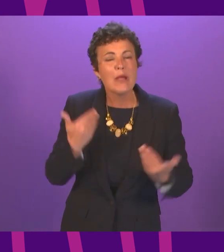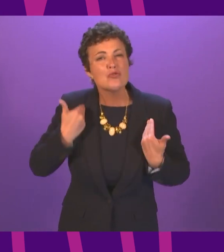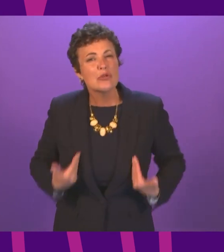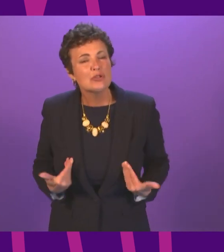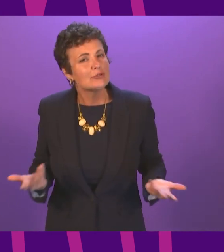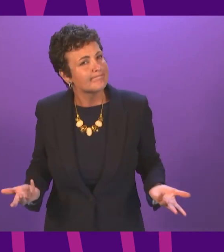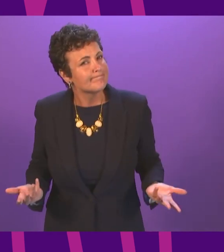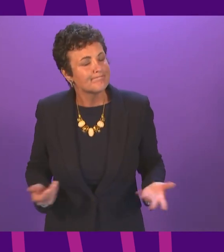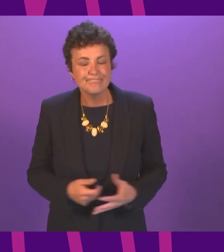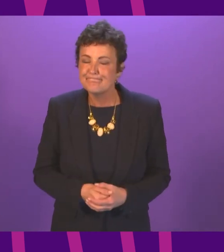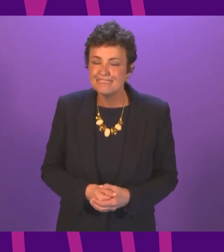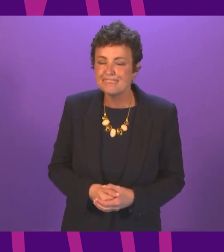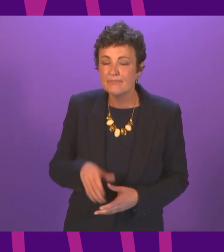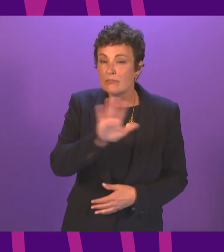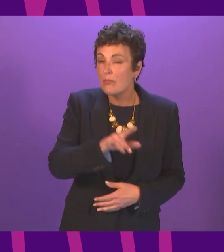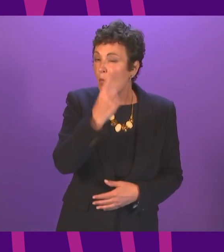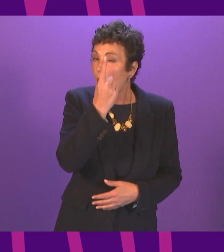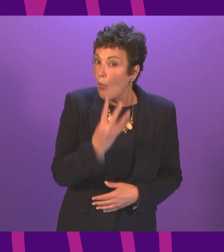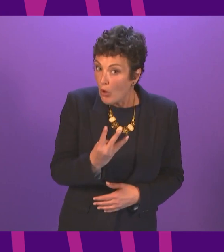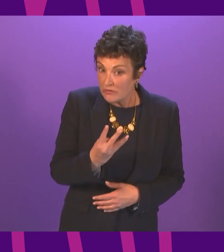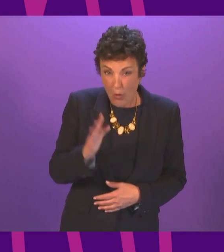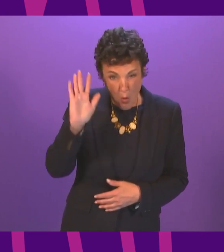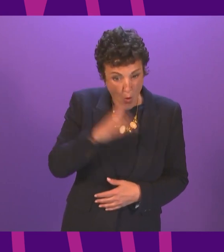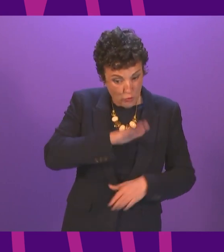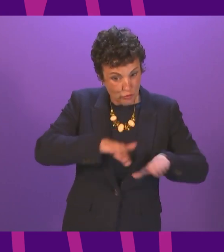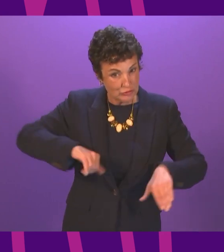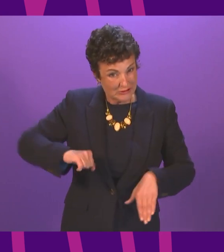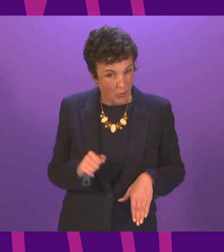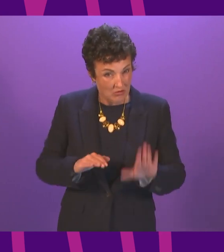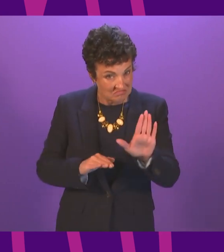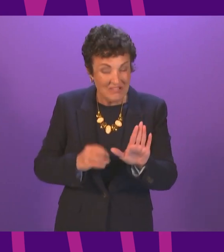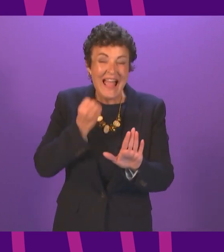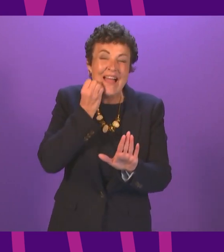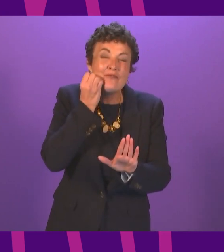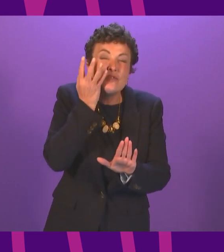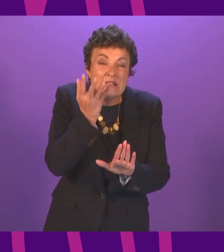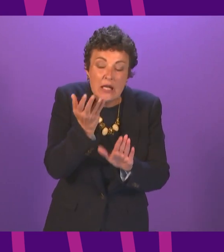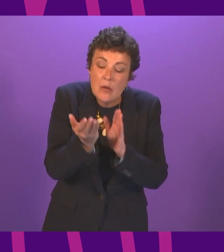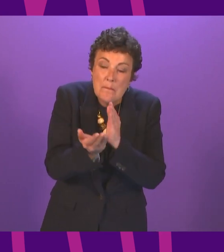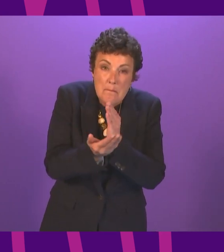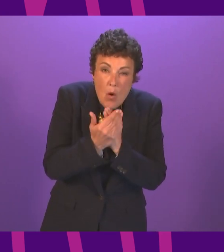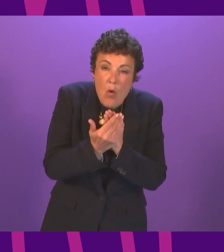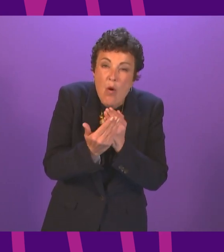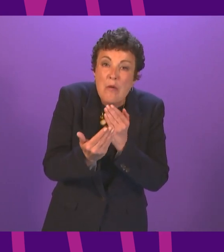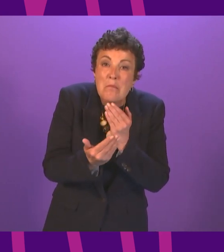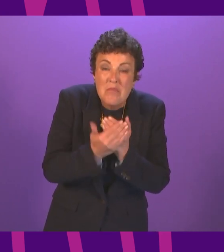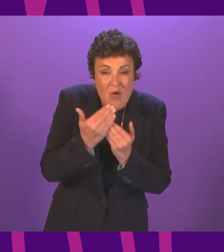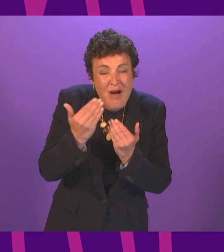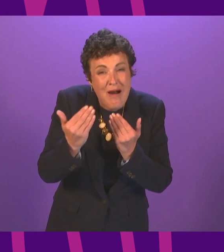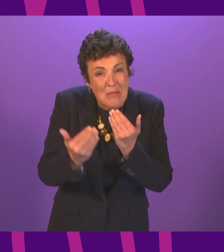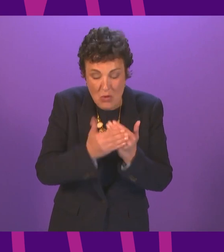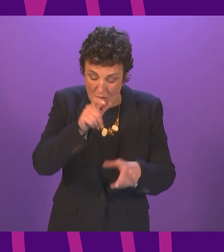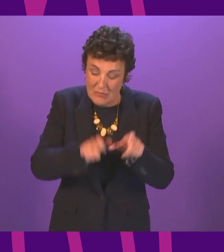one quarter of our children and each day more and more living in grinding